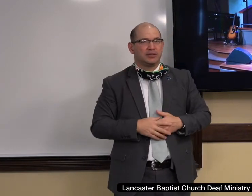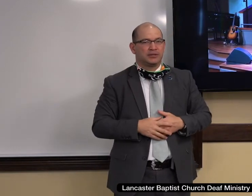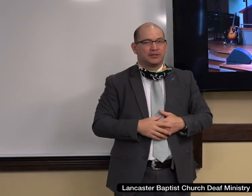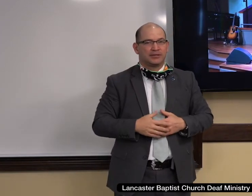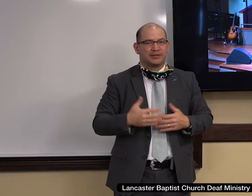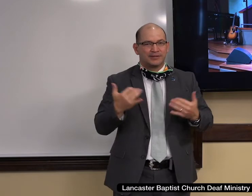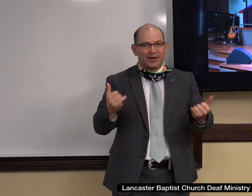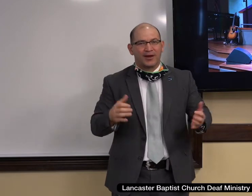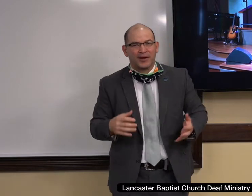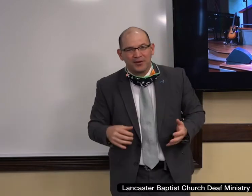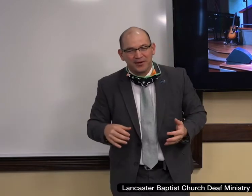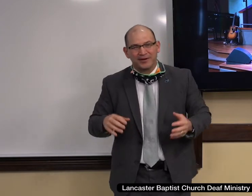tests of marriage.